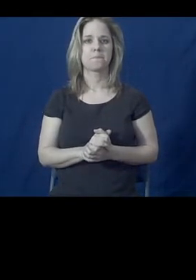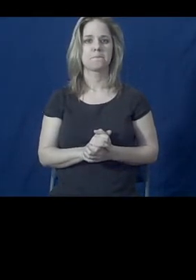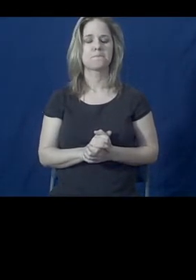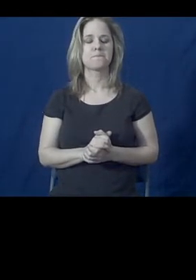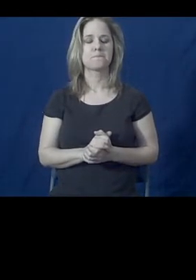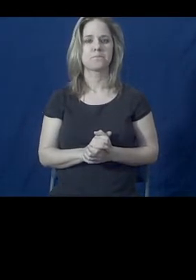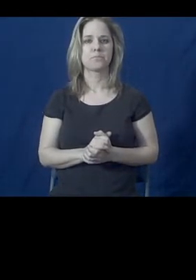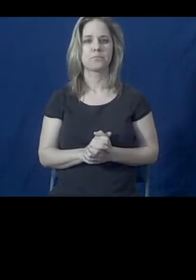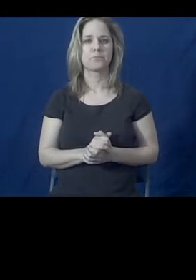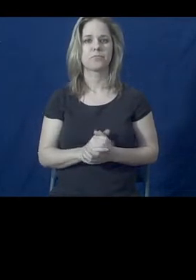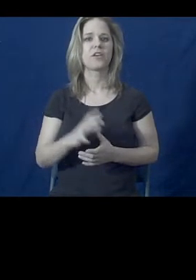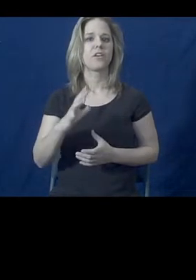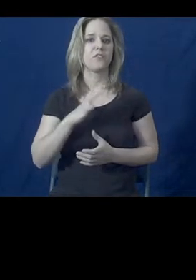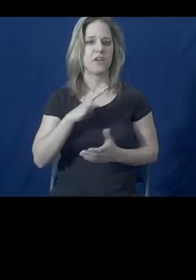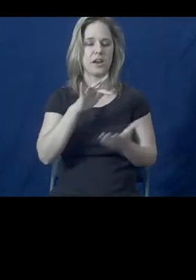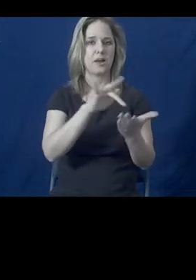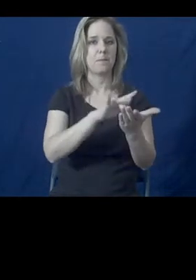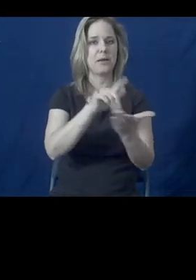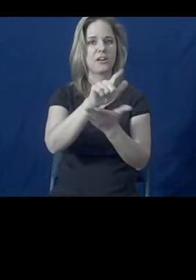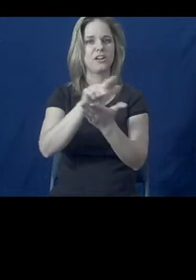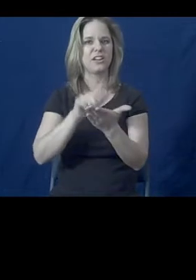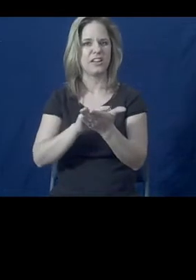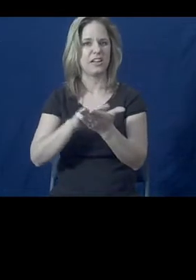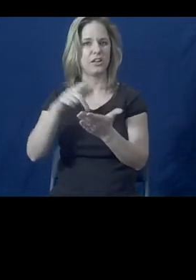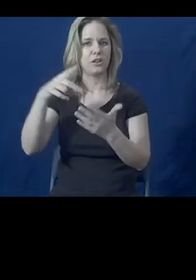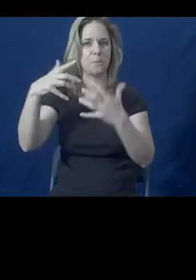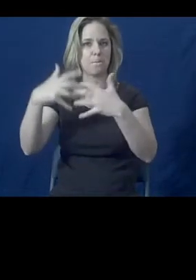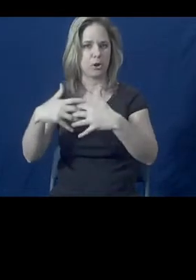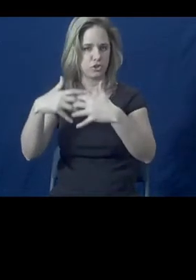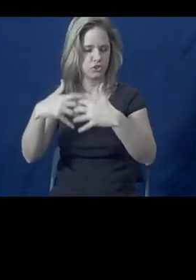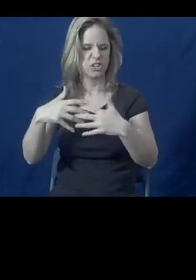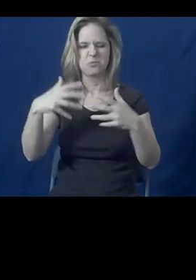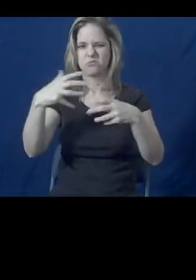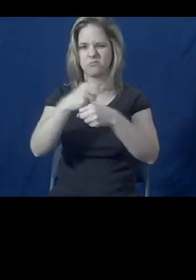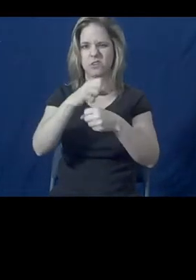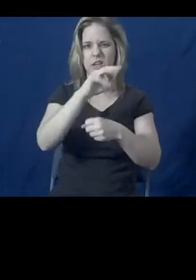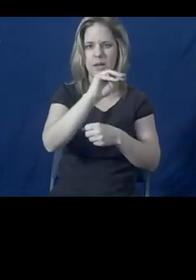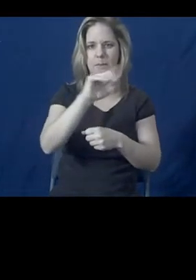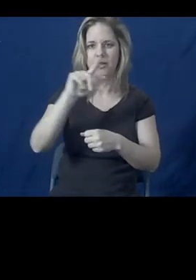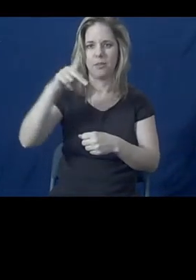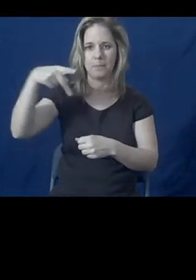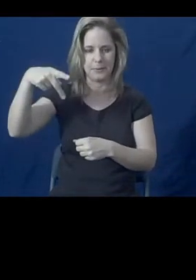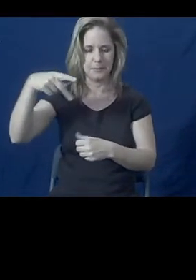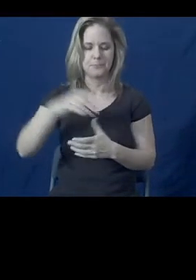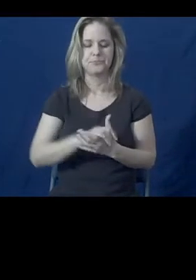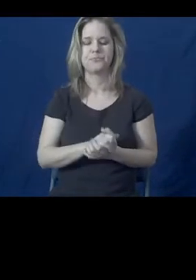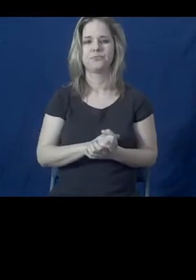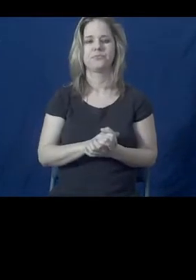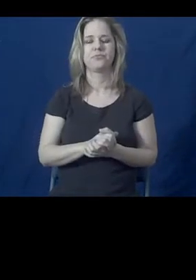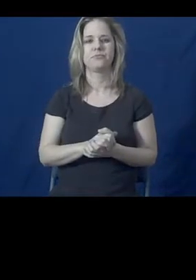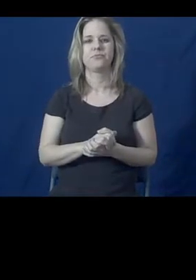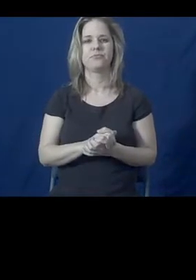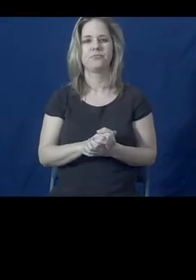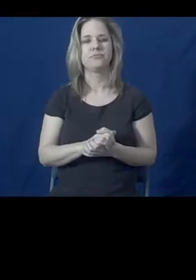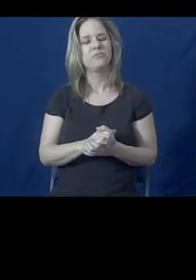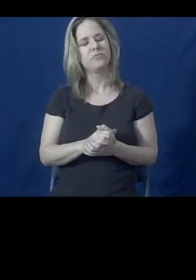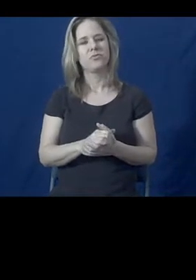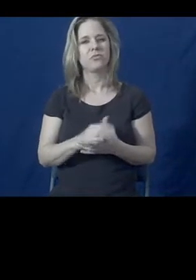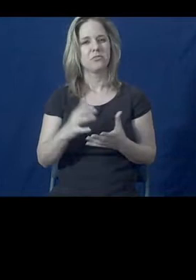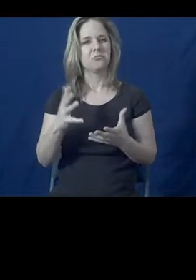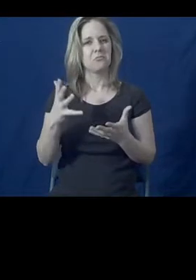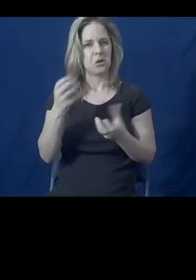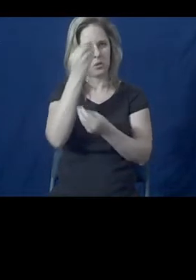With respect to medical legal partnerships, I'll just call them MLPs for short, MLP. I just want to, you know,